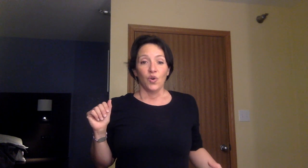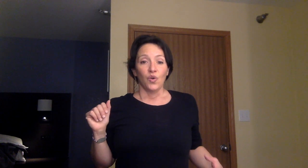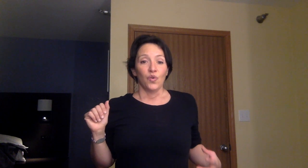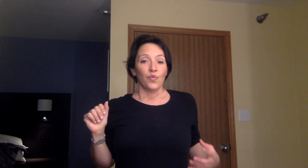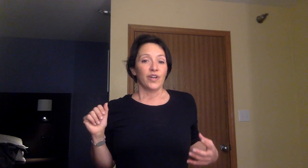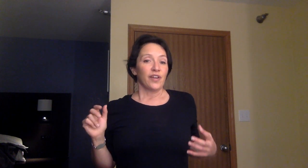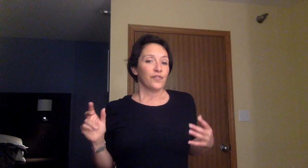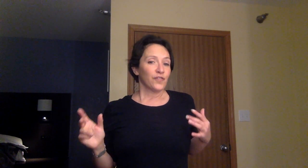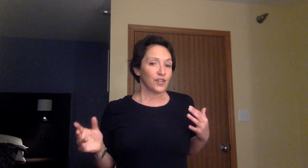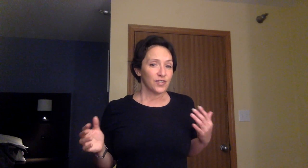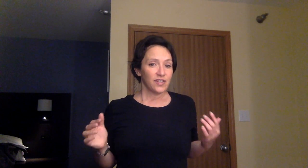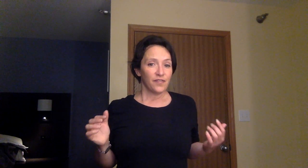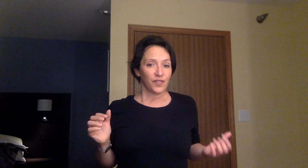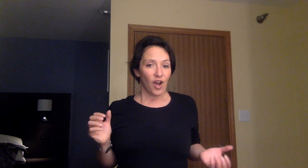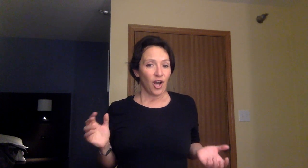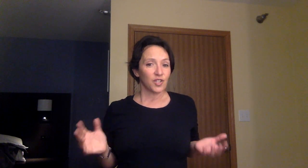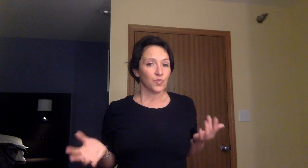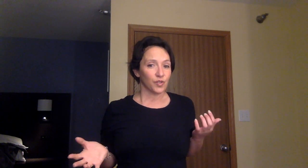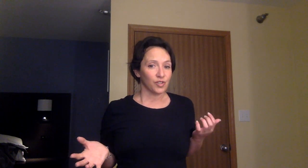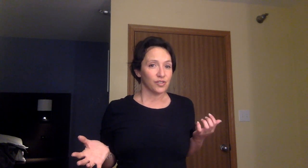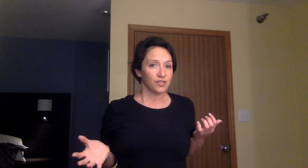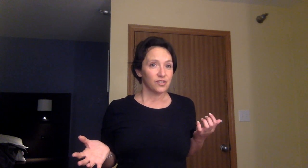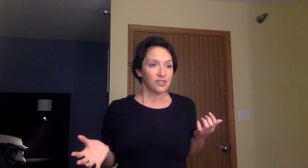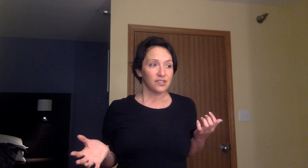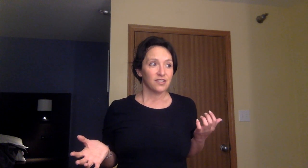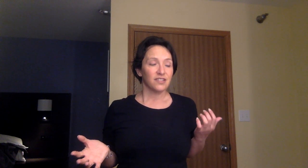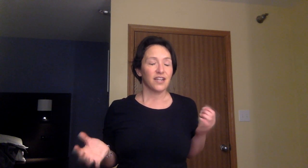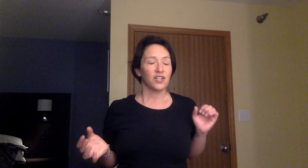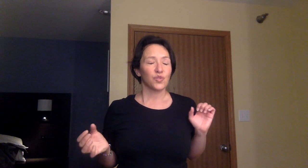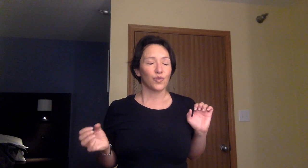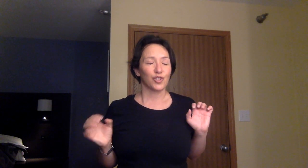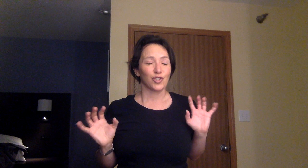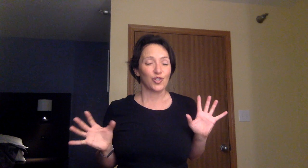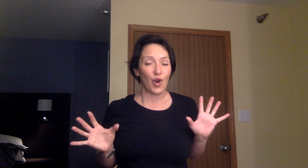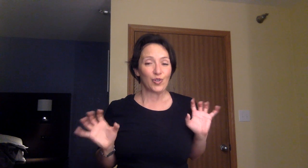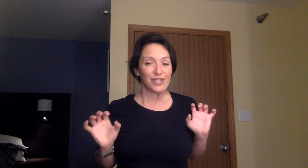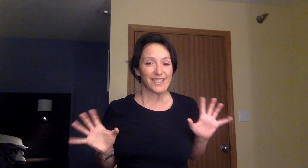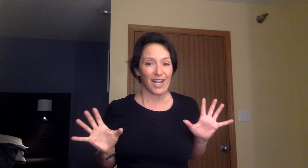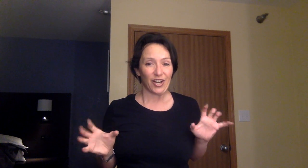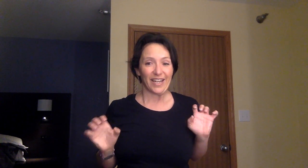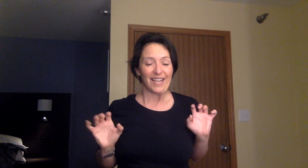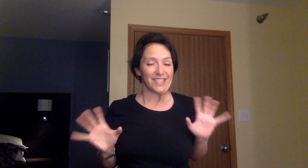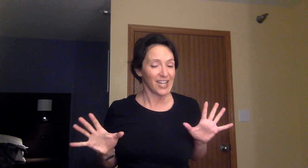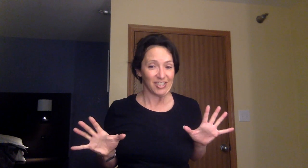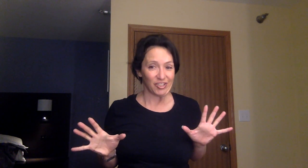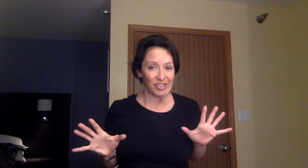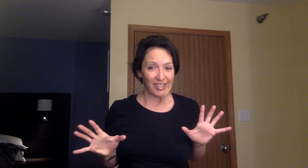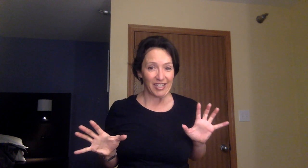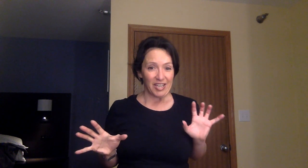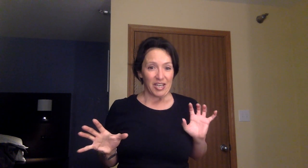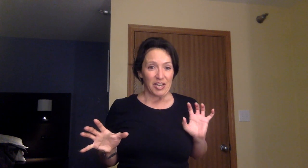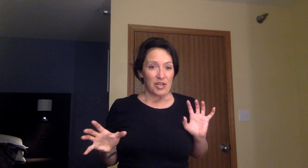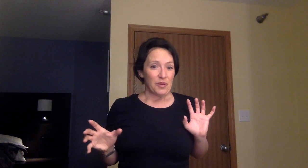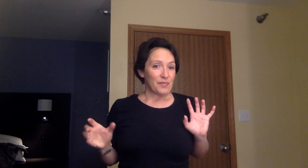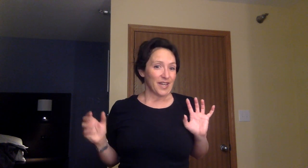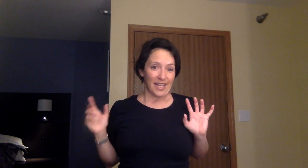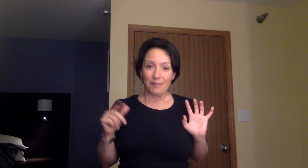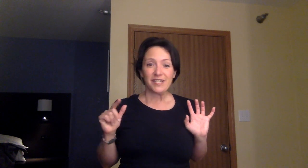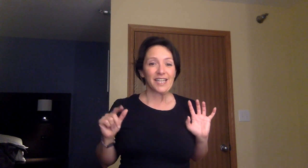When I first left the hospital, stairs were so scary and challenging. But, I kept taking